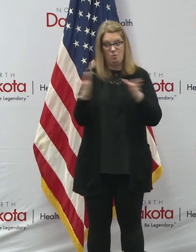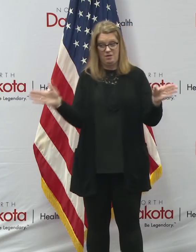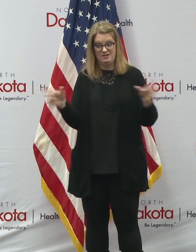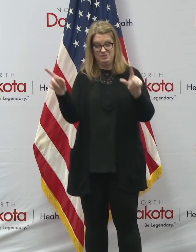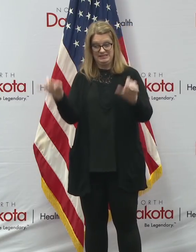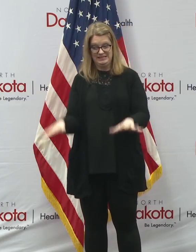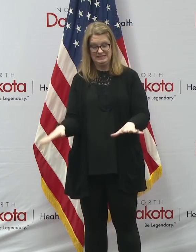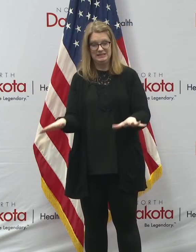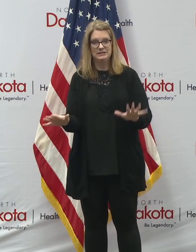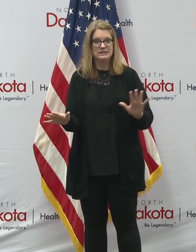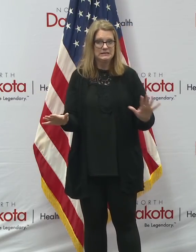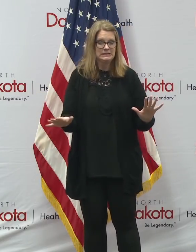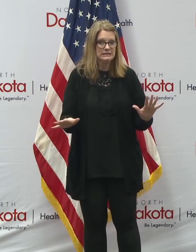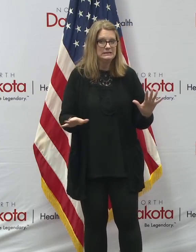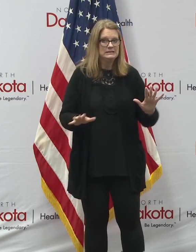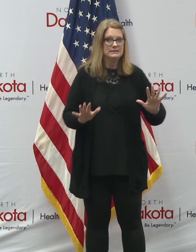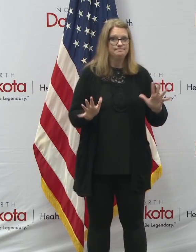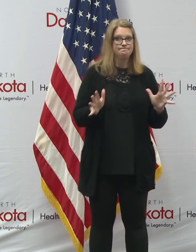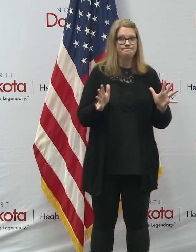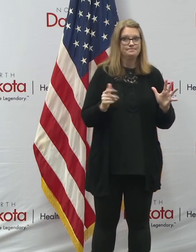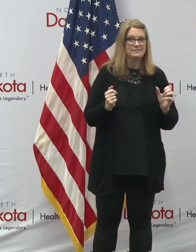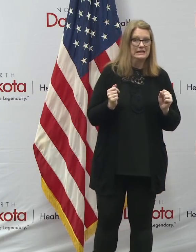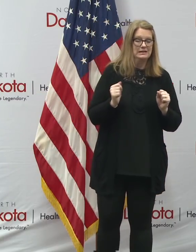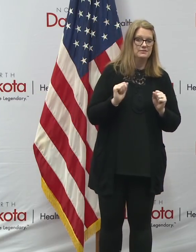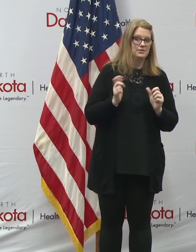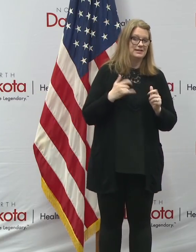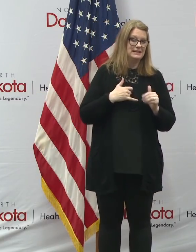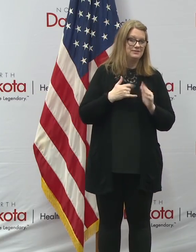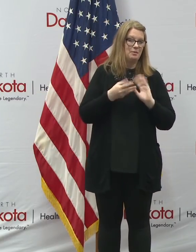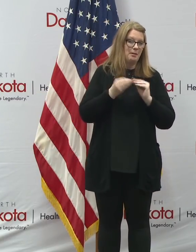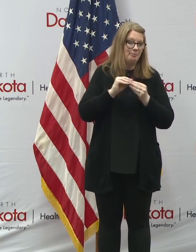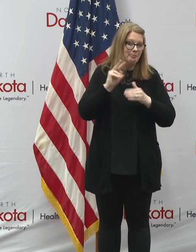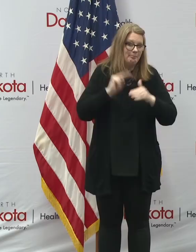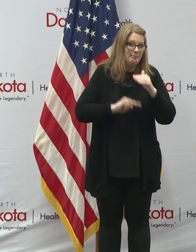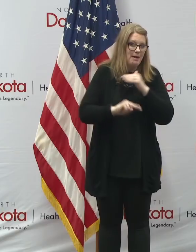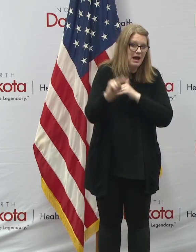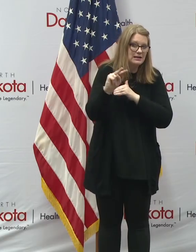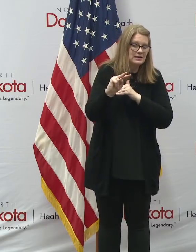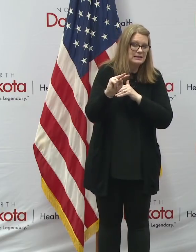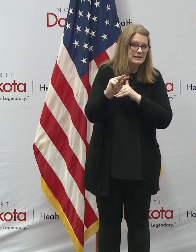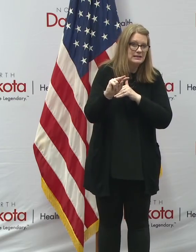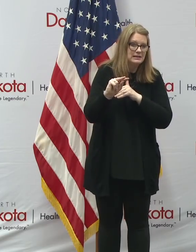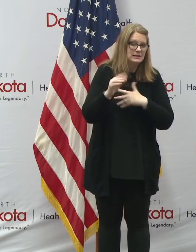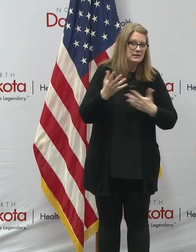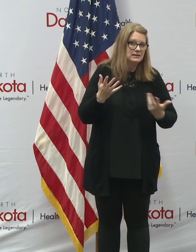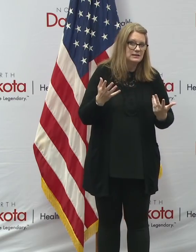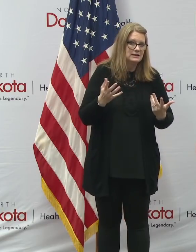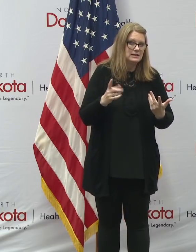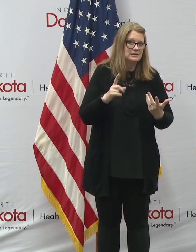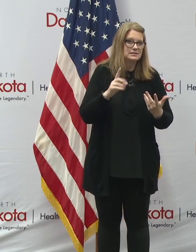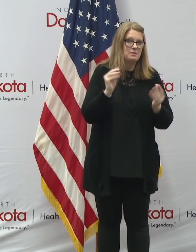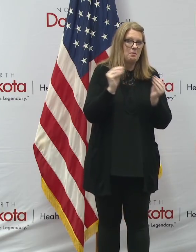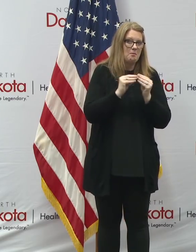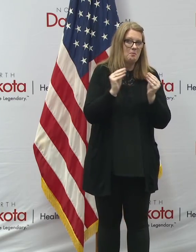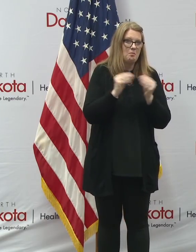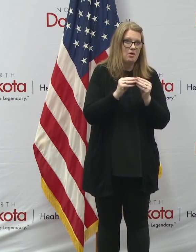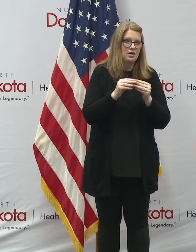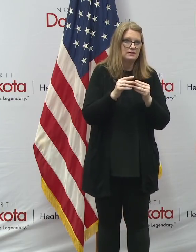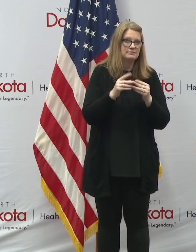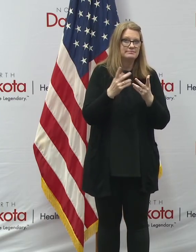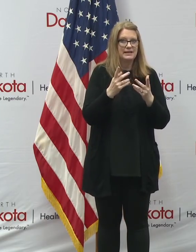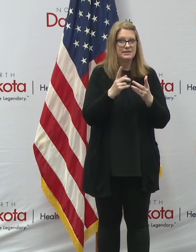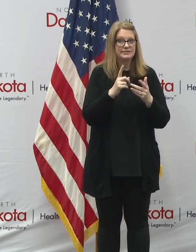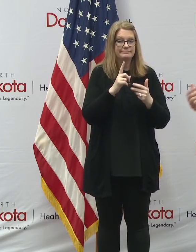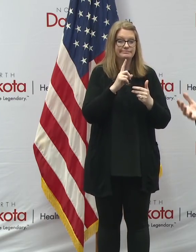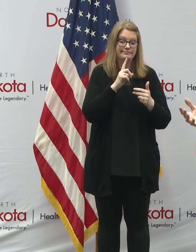just from a pure forecasting and modeling standpoint, there's much more certainty about what's going to happen in the next week than there is